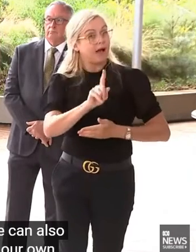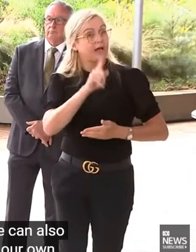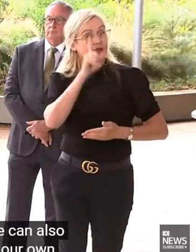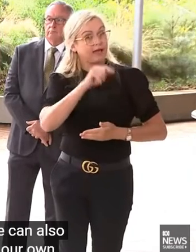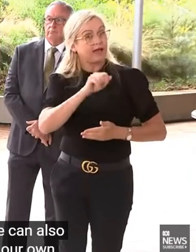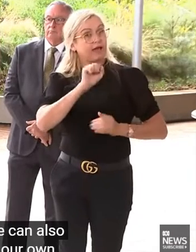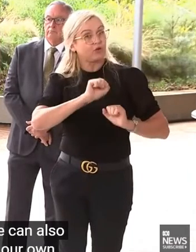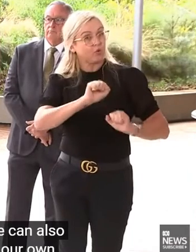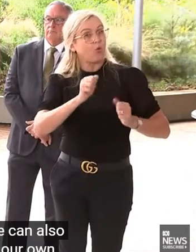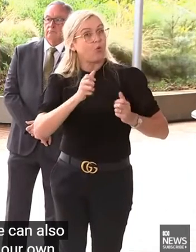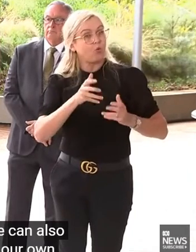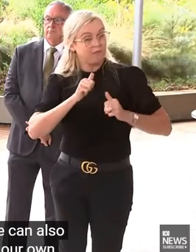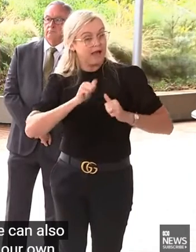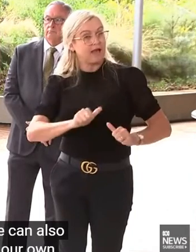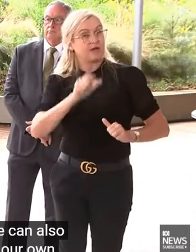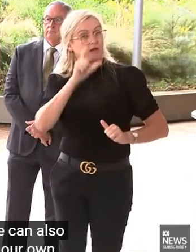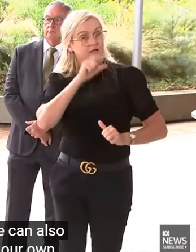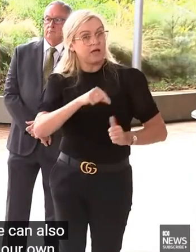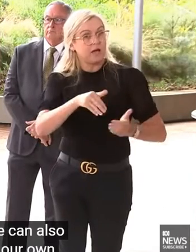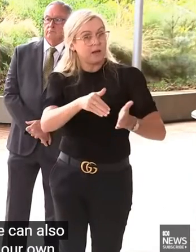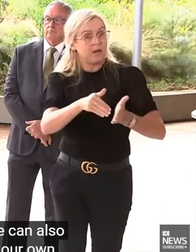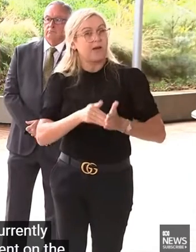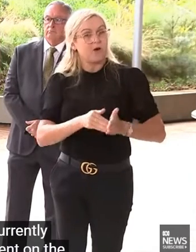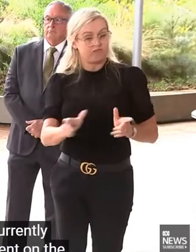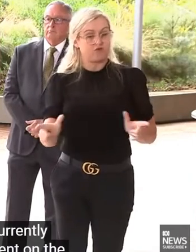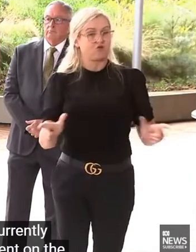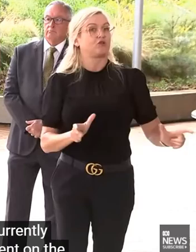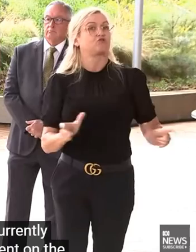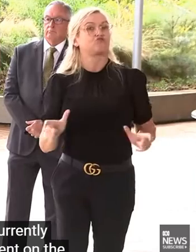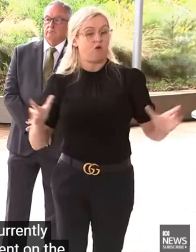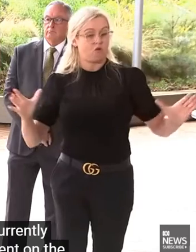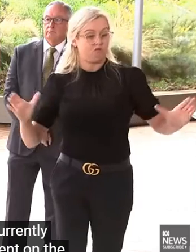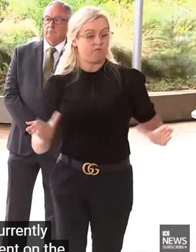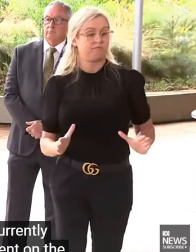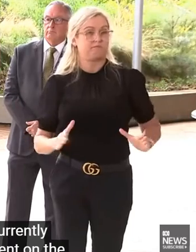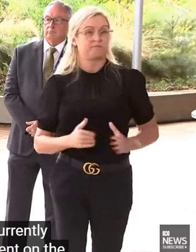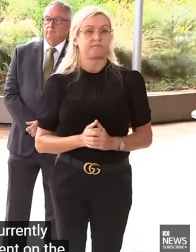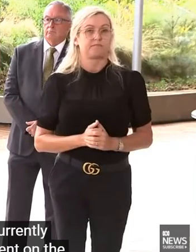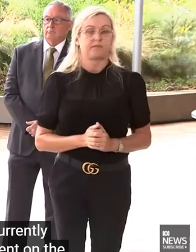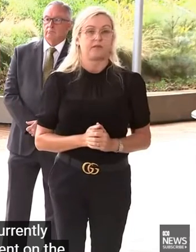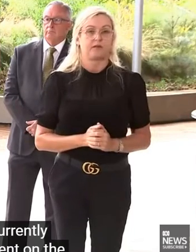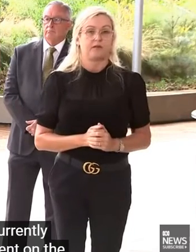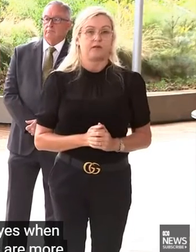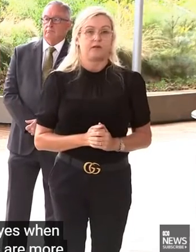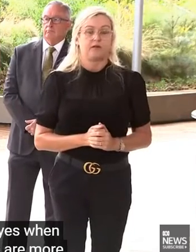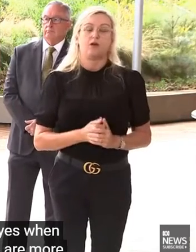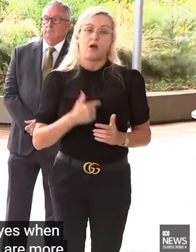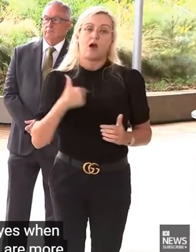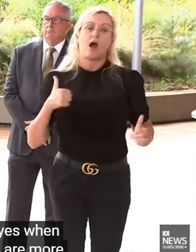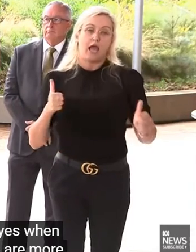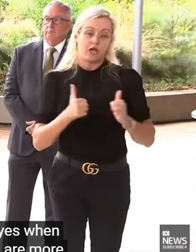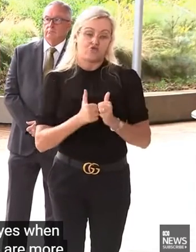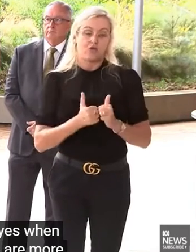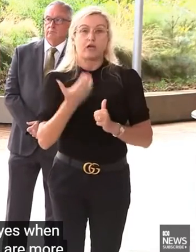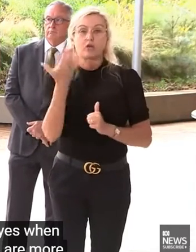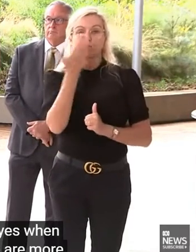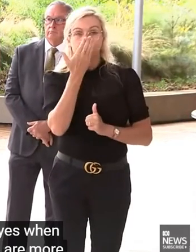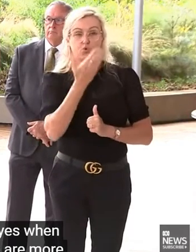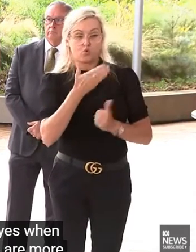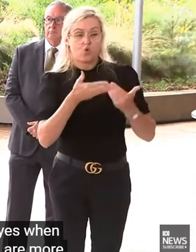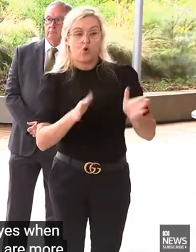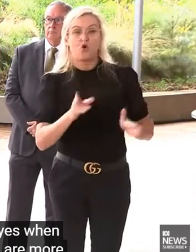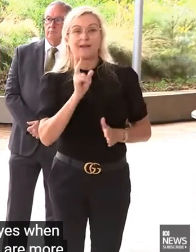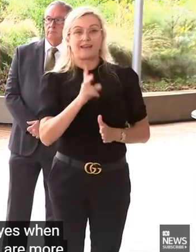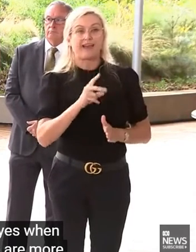So we are currently working with government on the return to school plan. Yes, when schools go back there are more connections and